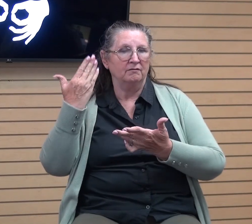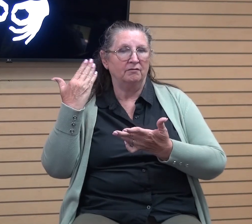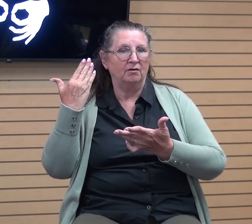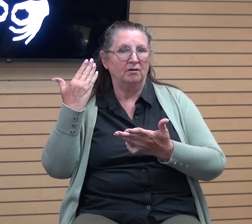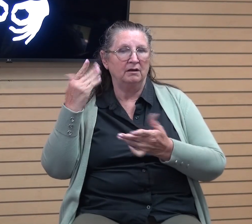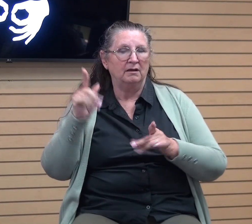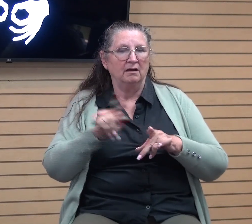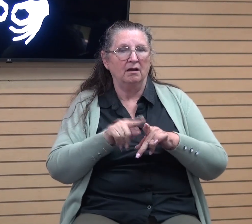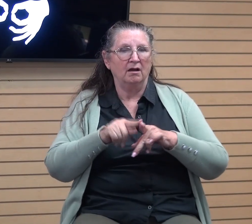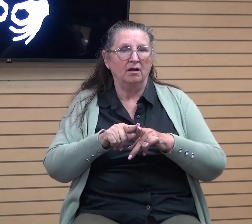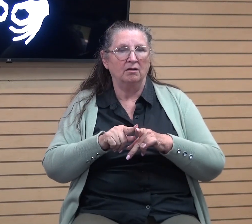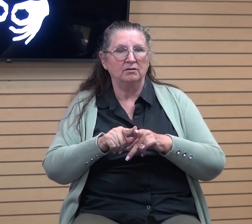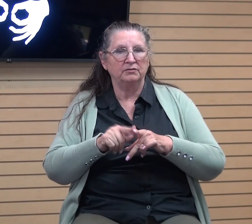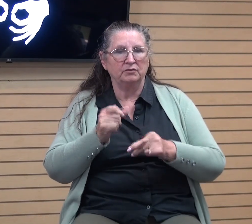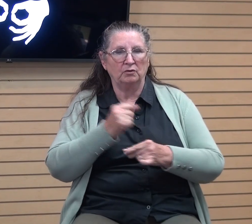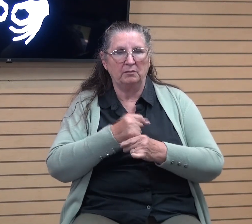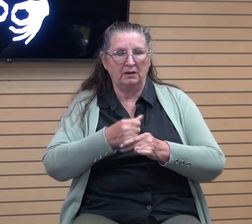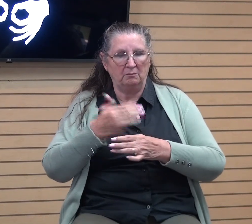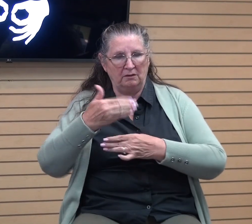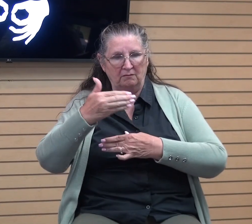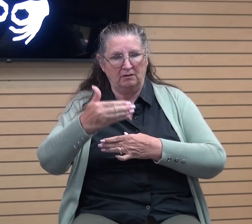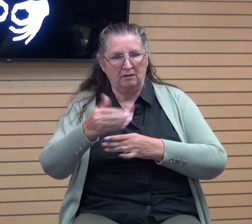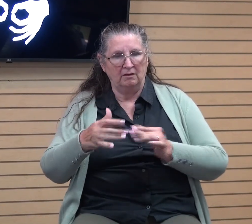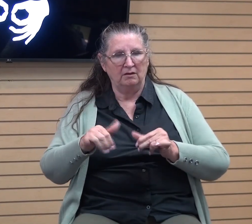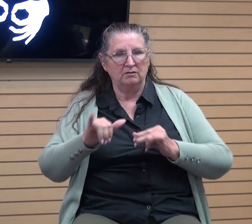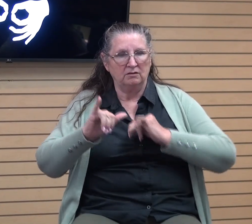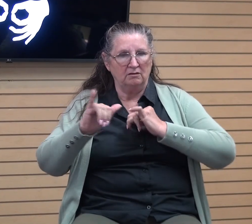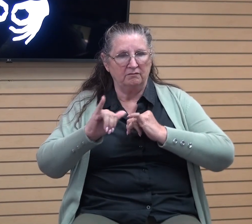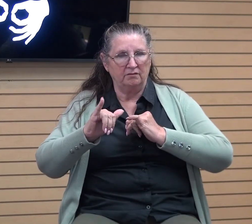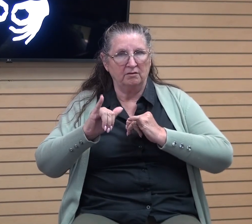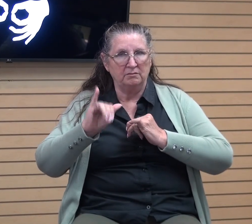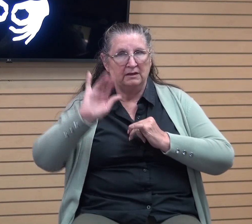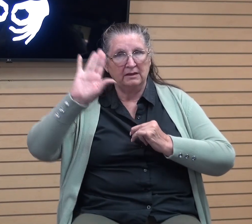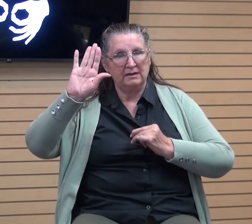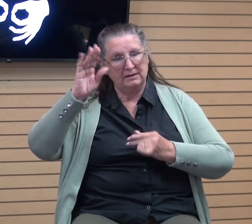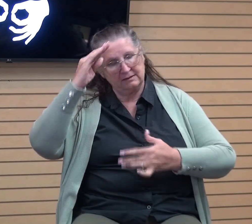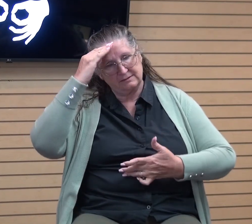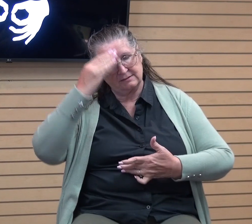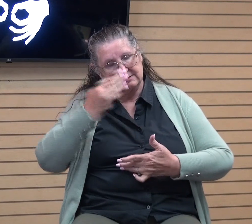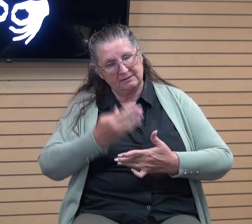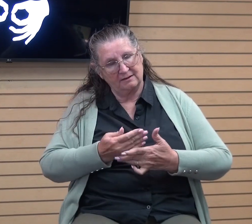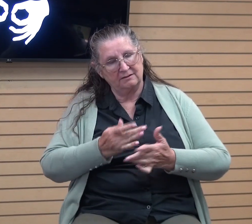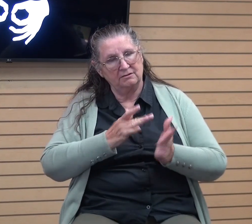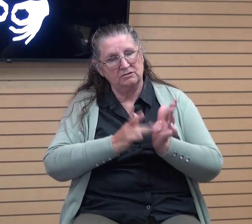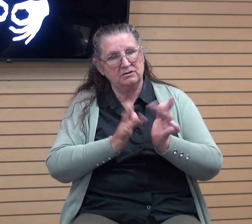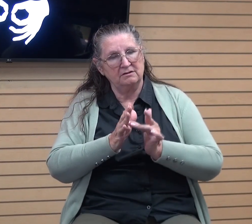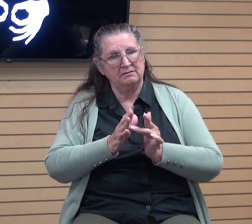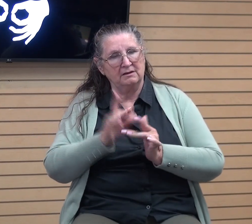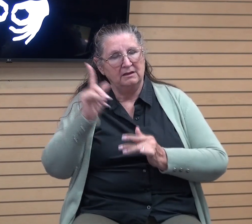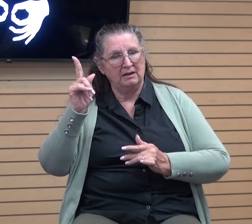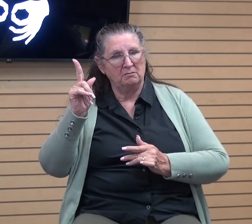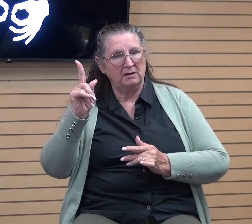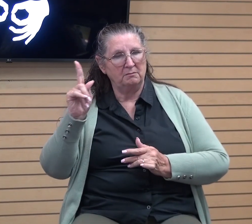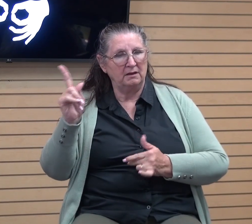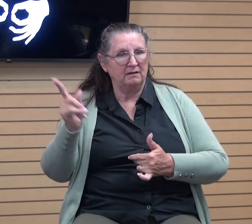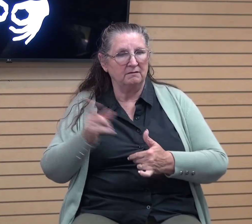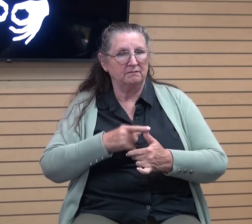also predestined to be conformed to the image of his son, that he might be the firstborn among